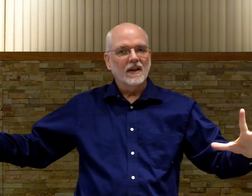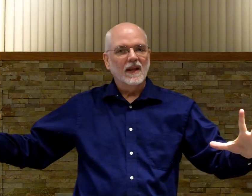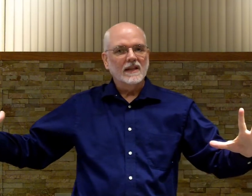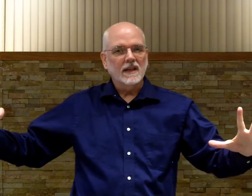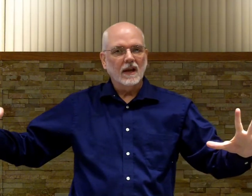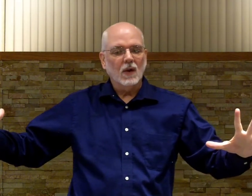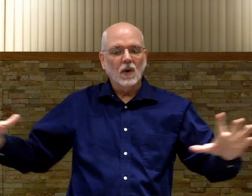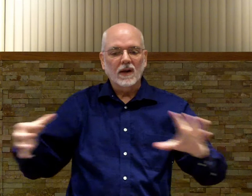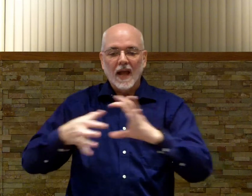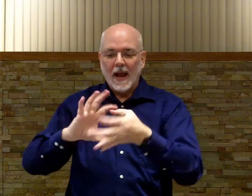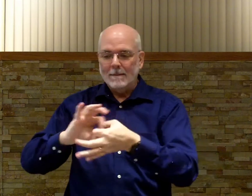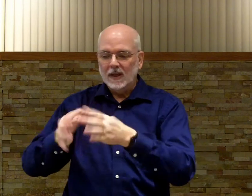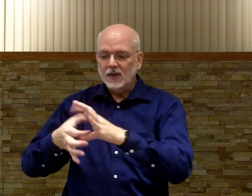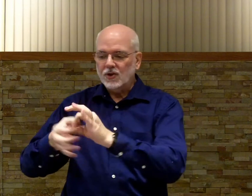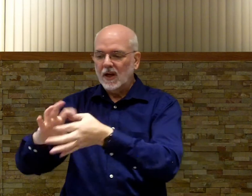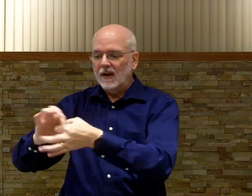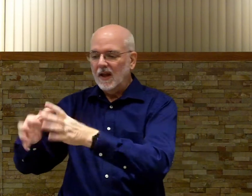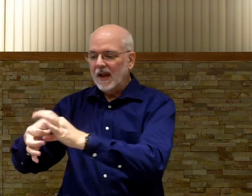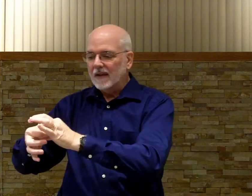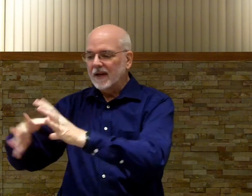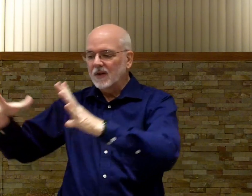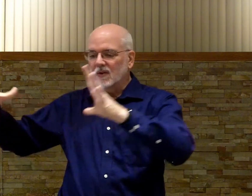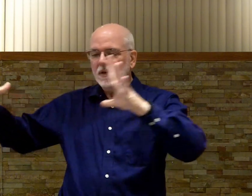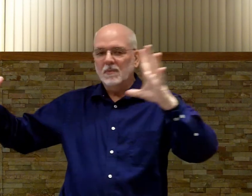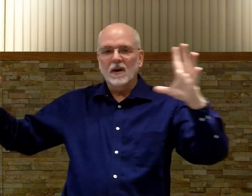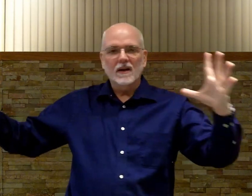See how that worked? I built a chain and then I took it apart.